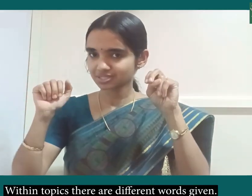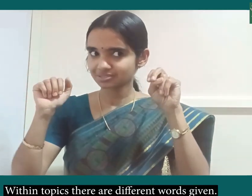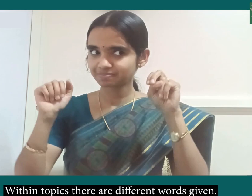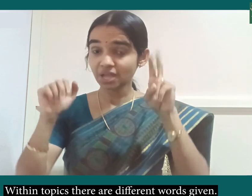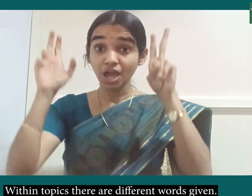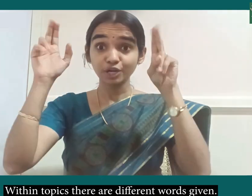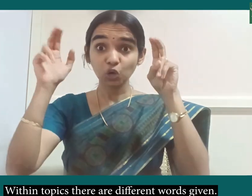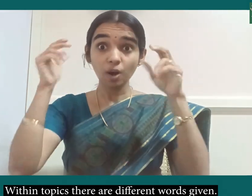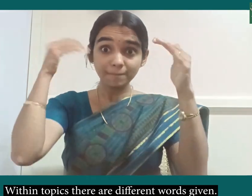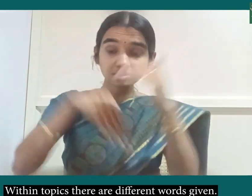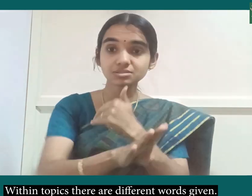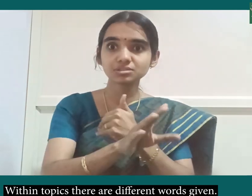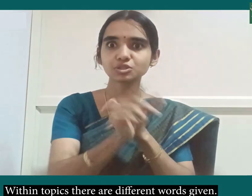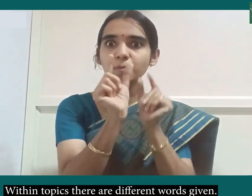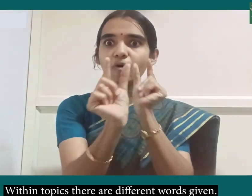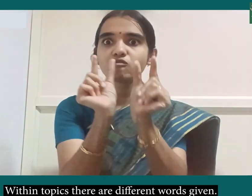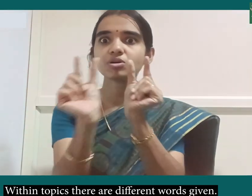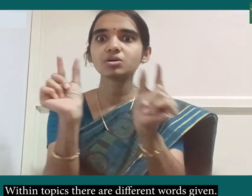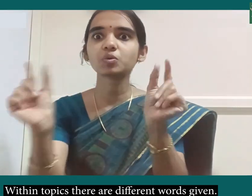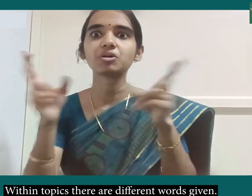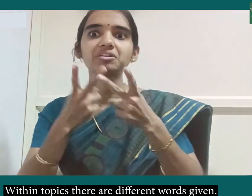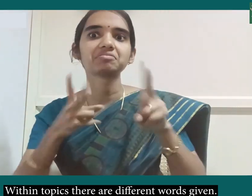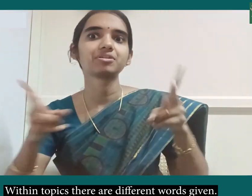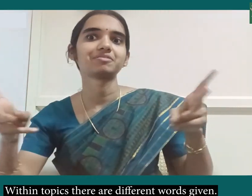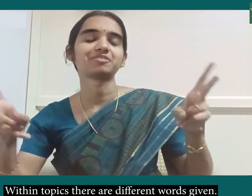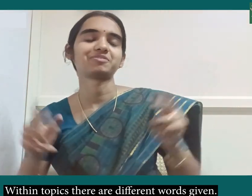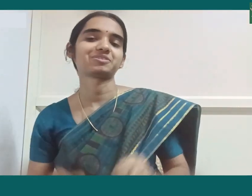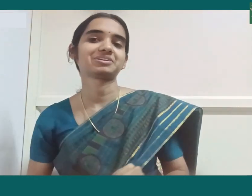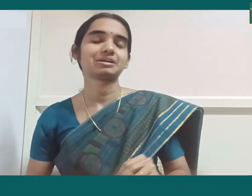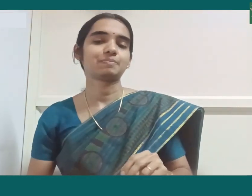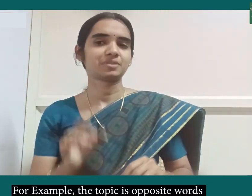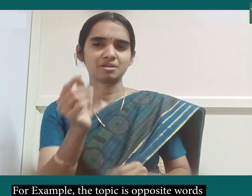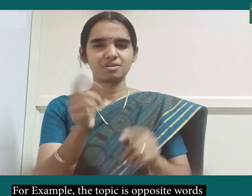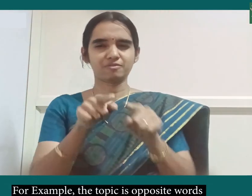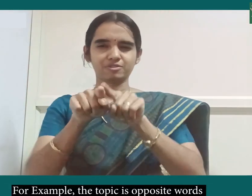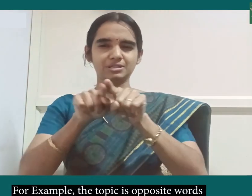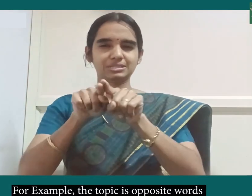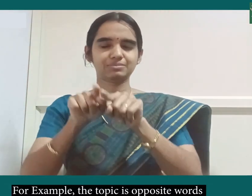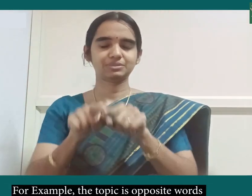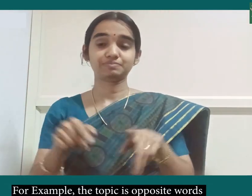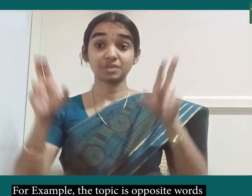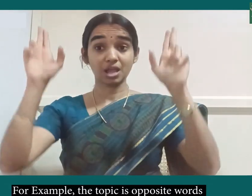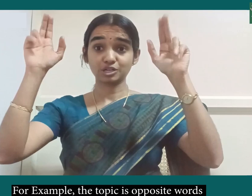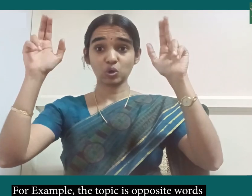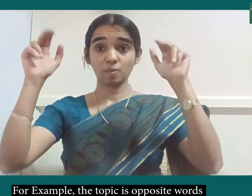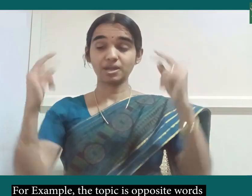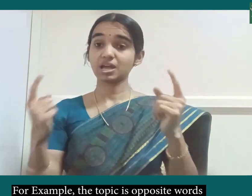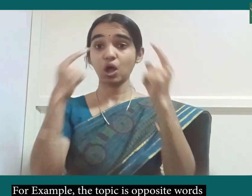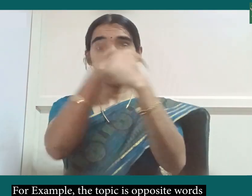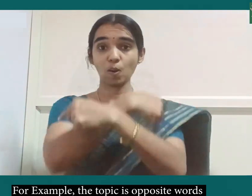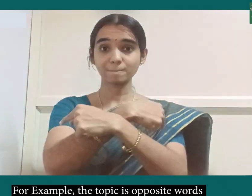the app within topics there are different words given for example if the topic is opposite words